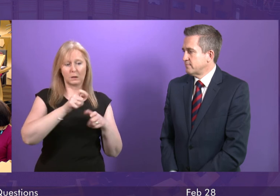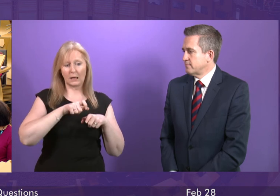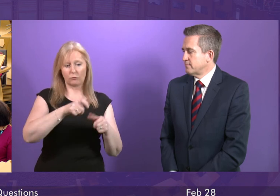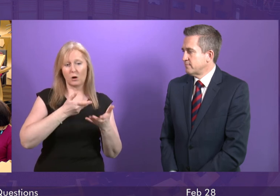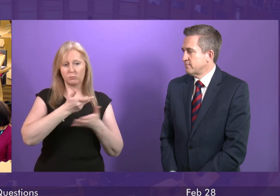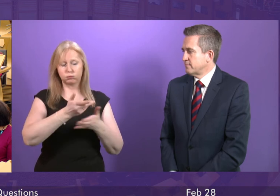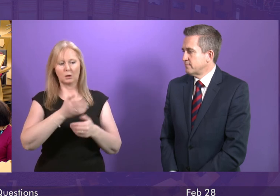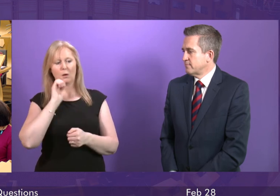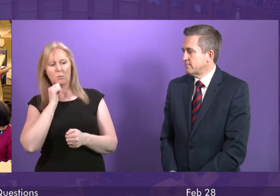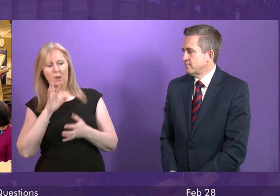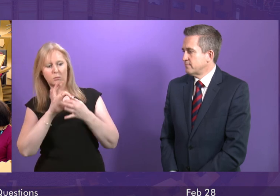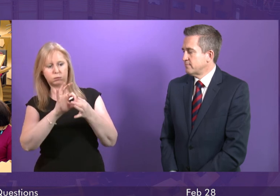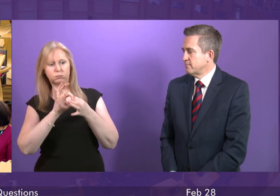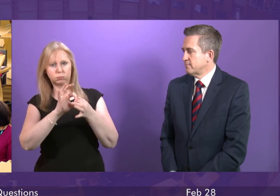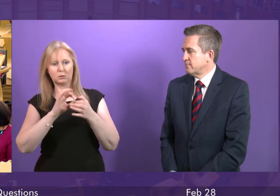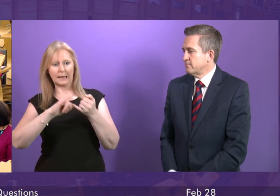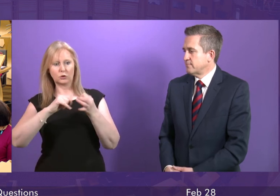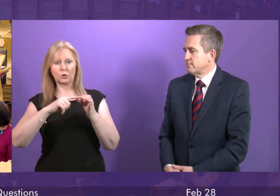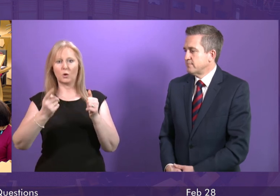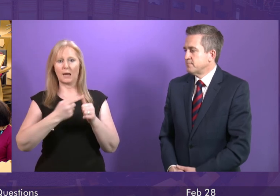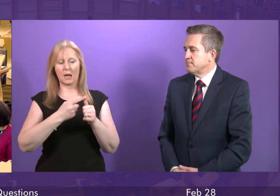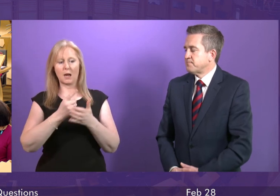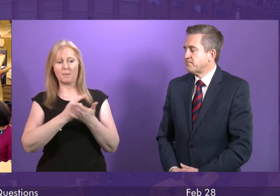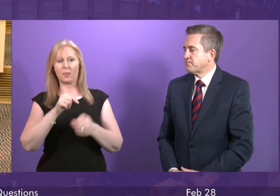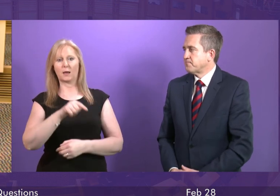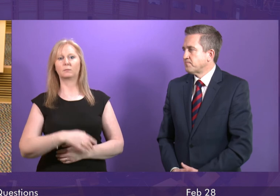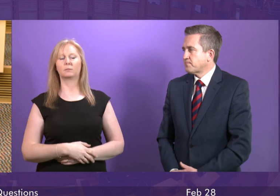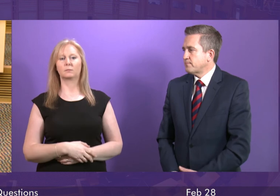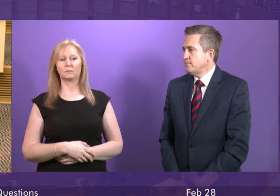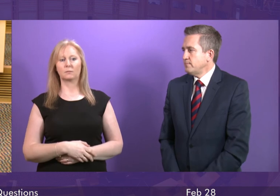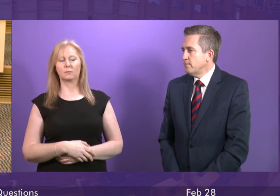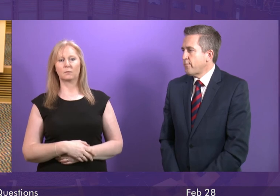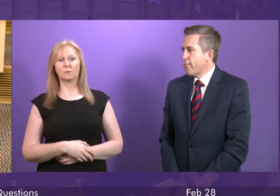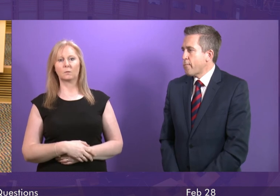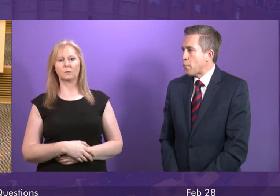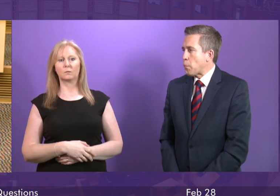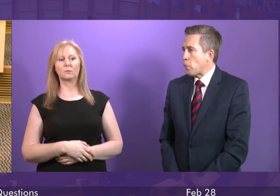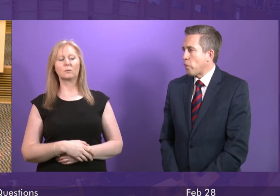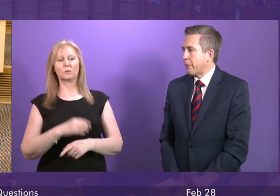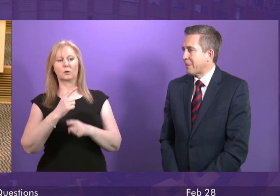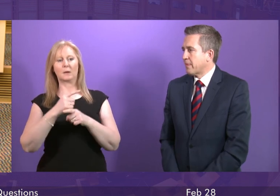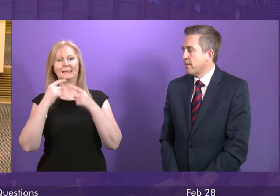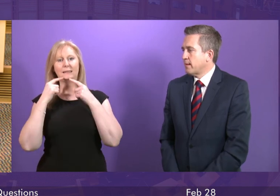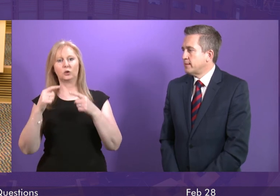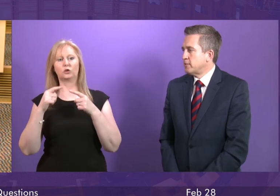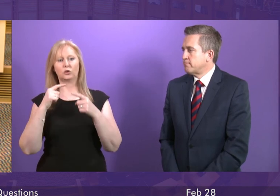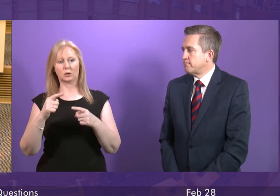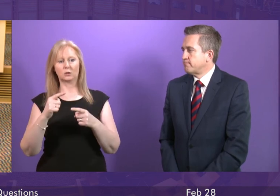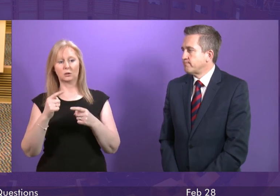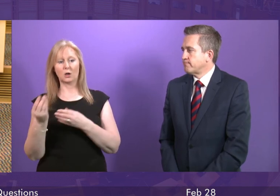touch with the SQA on this matter. On the wider issue of teachers, the offer that has been made to teachers in